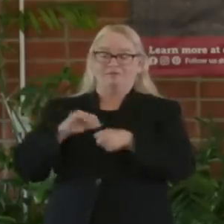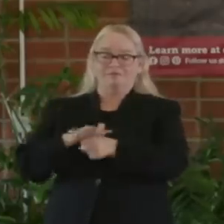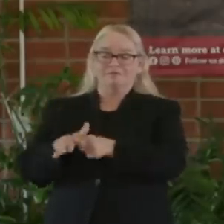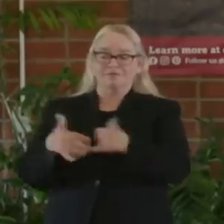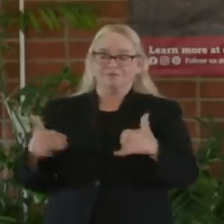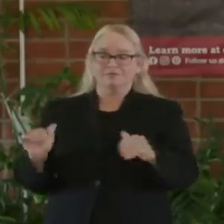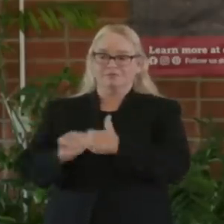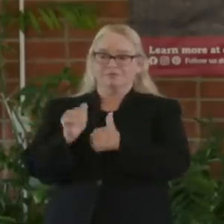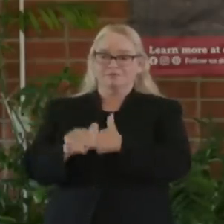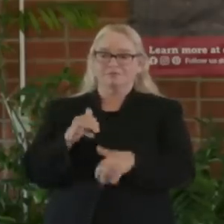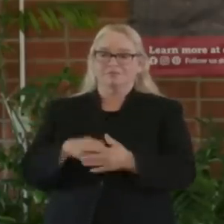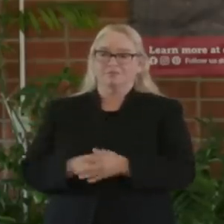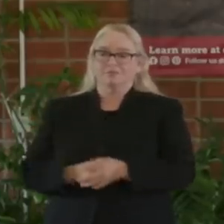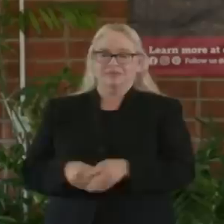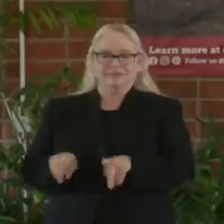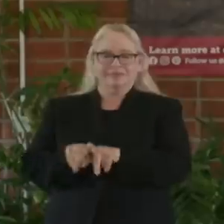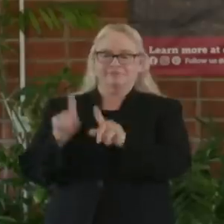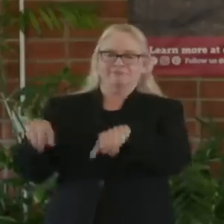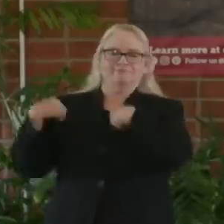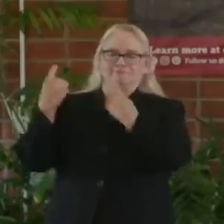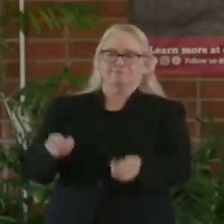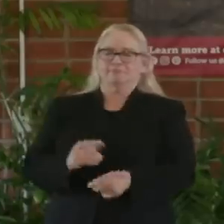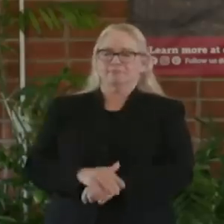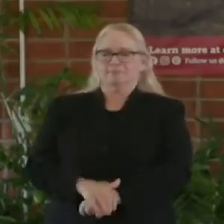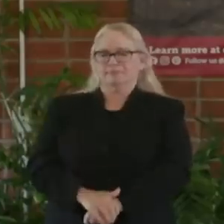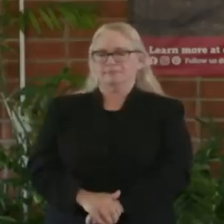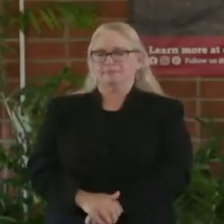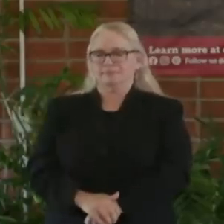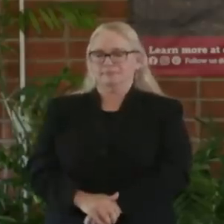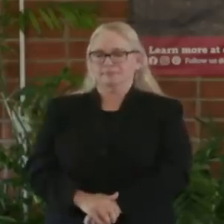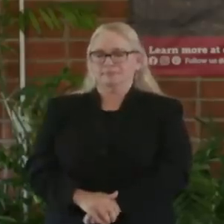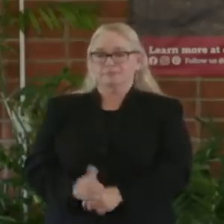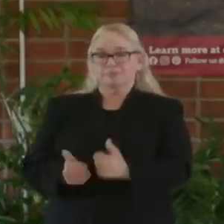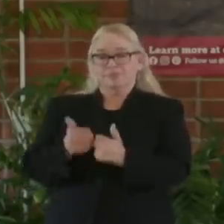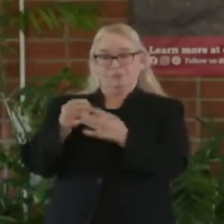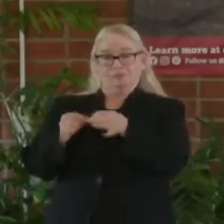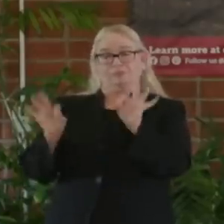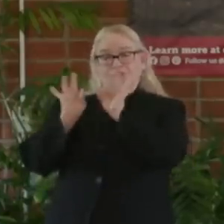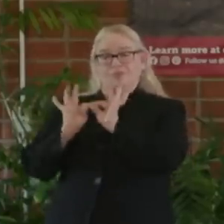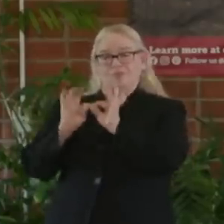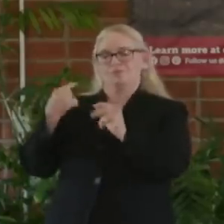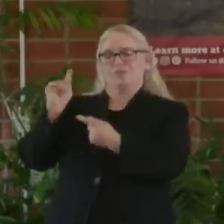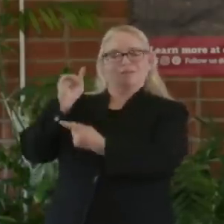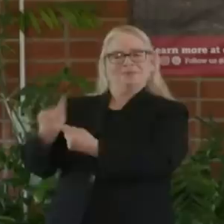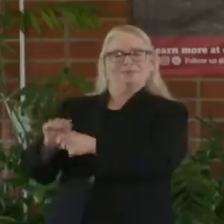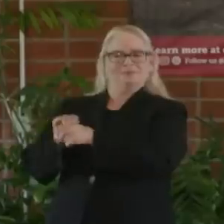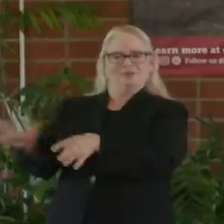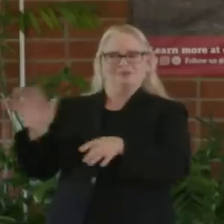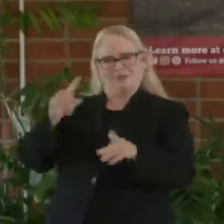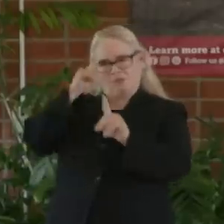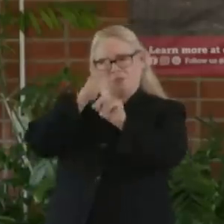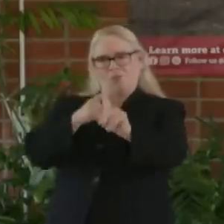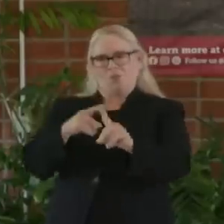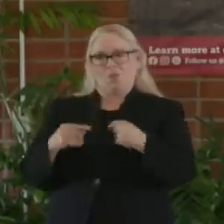did in the beginning and the outset of this pandemic, and that is mitigate the spread, and we will. And we will do that much